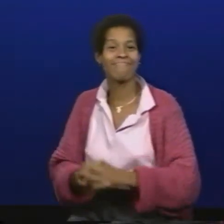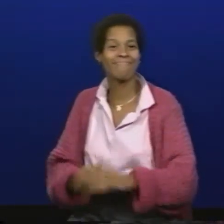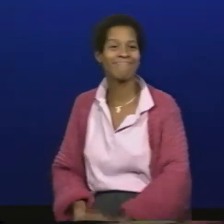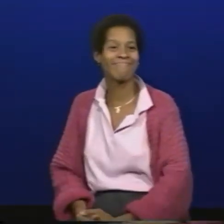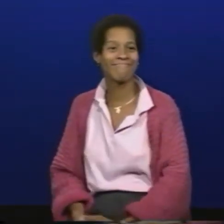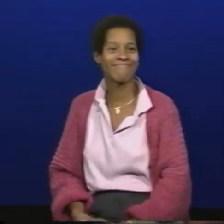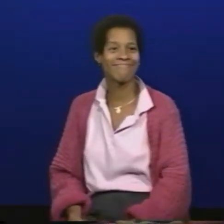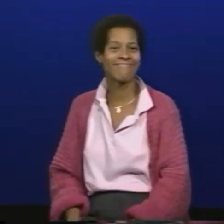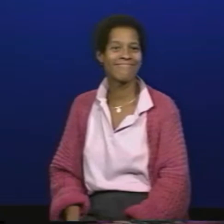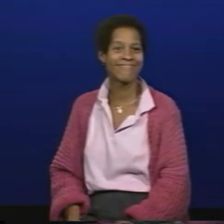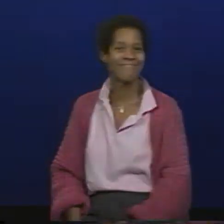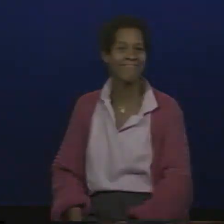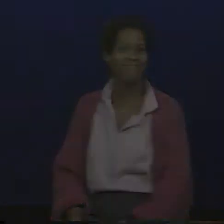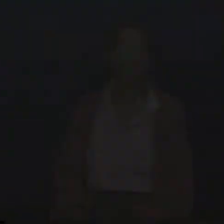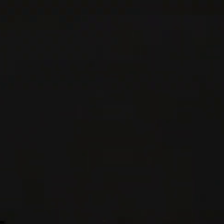that's about all about my experiences